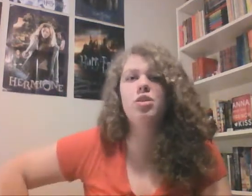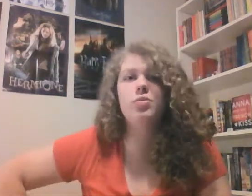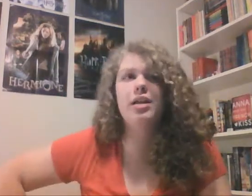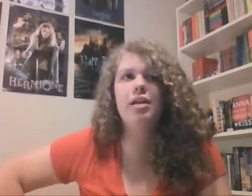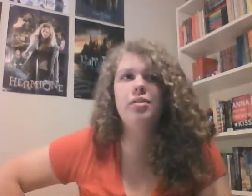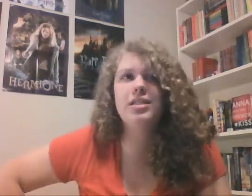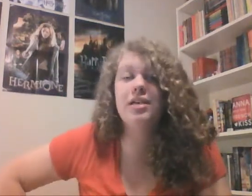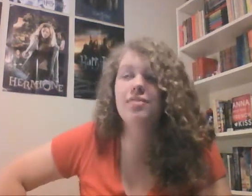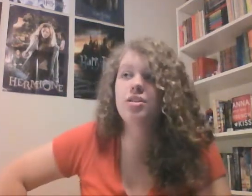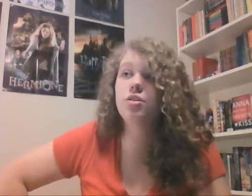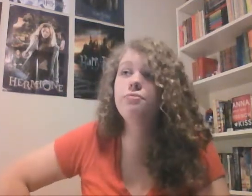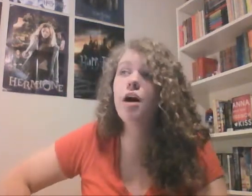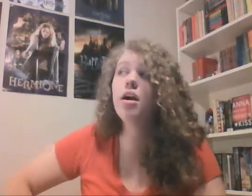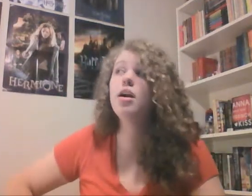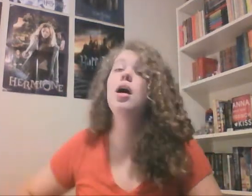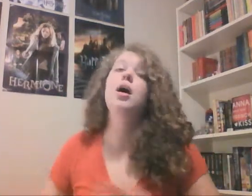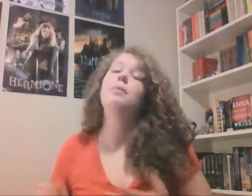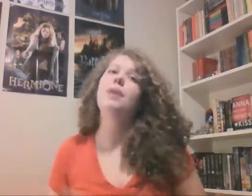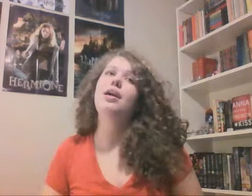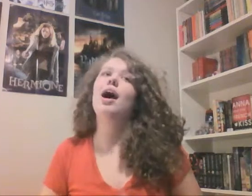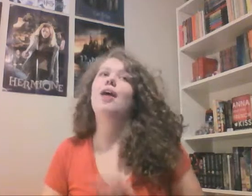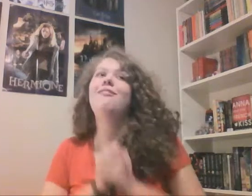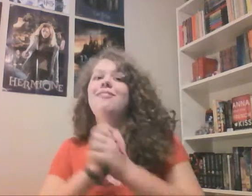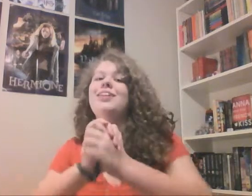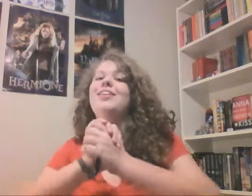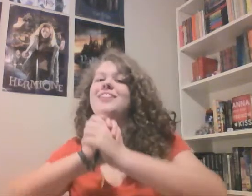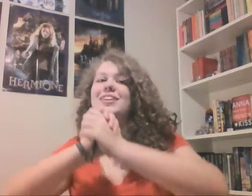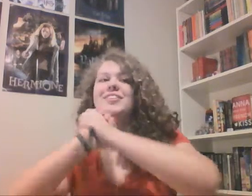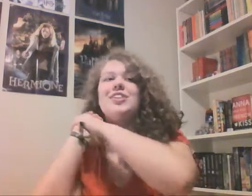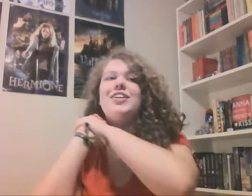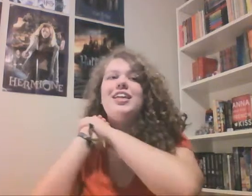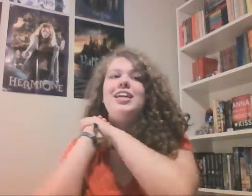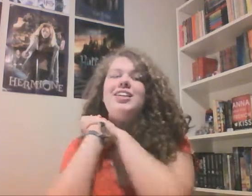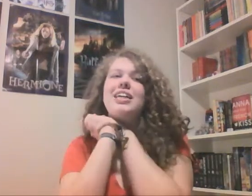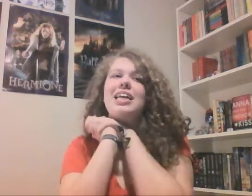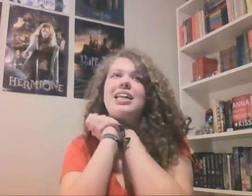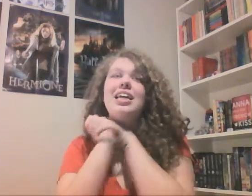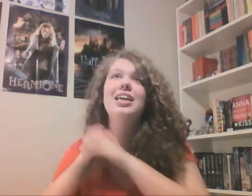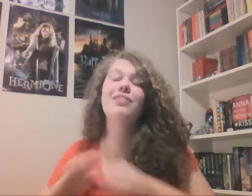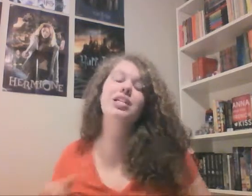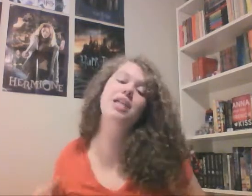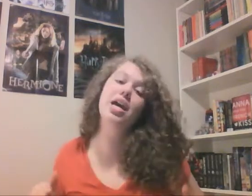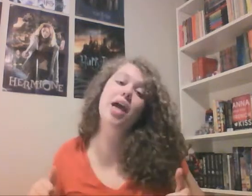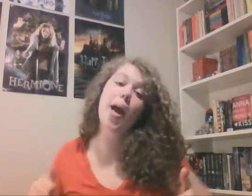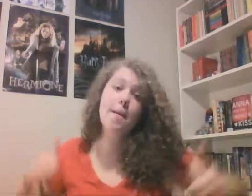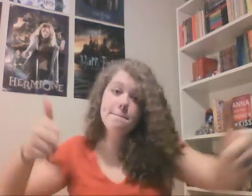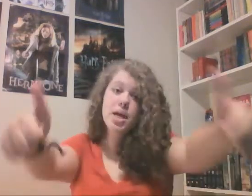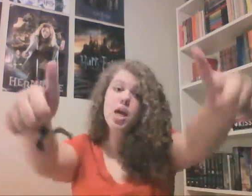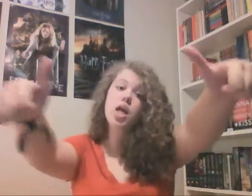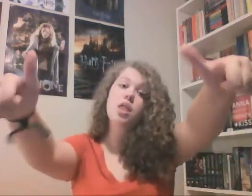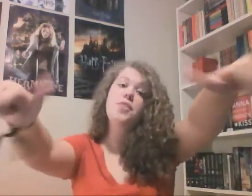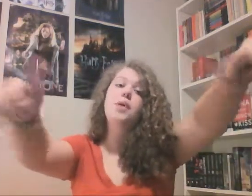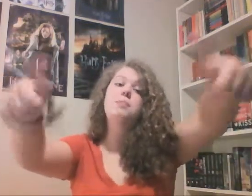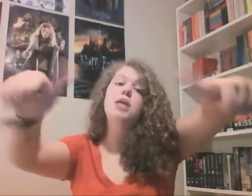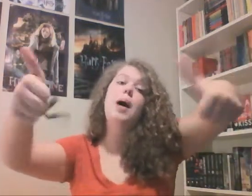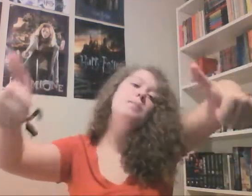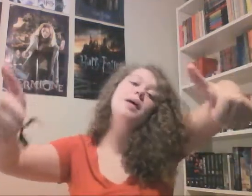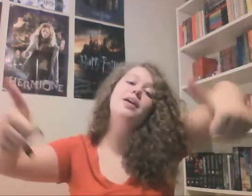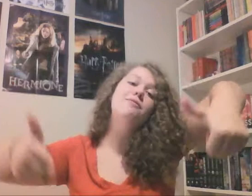shortest one out of the ones I've done so far but yeah I really hope that you enjoyed it you can give it a big thumbs up if